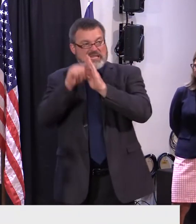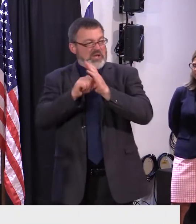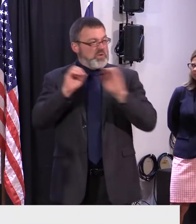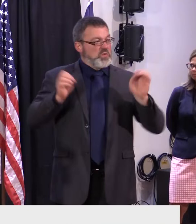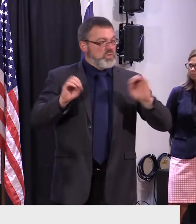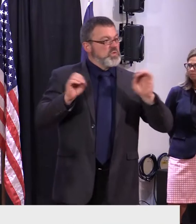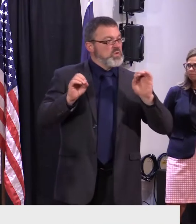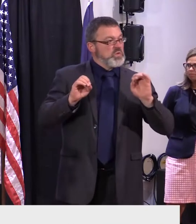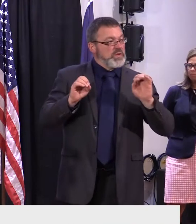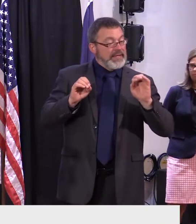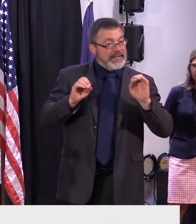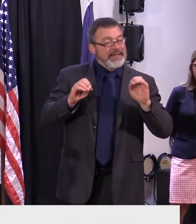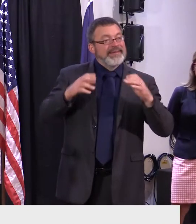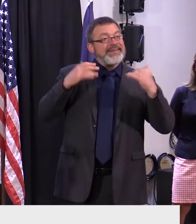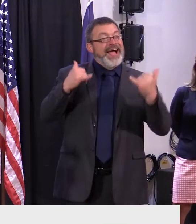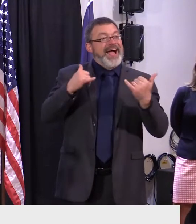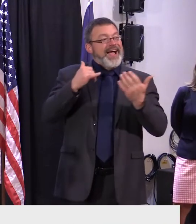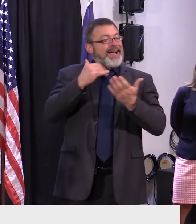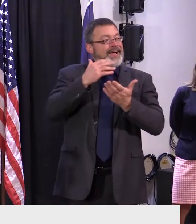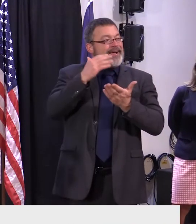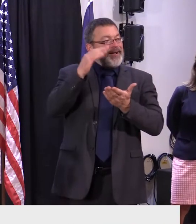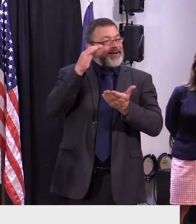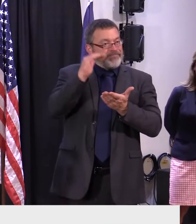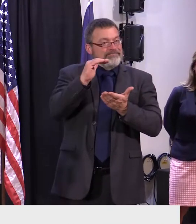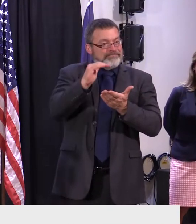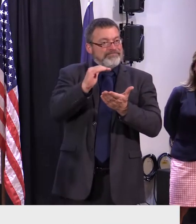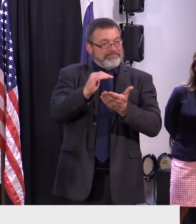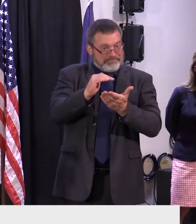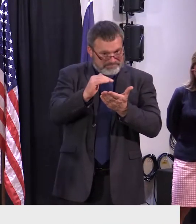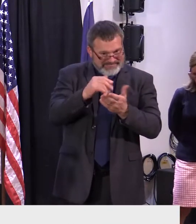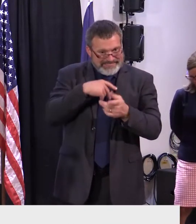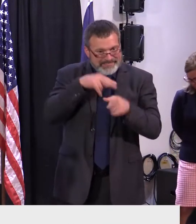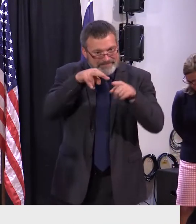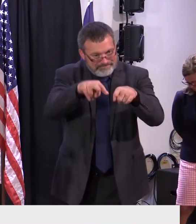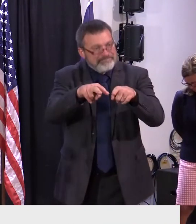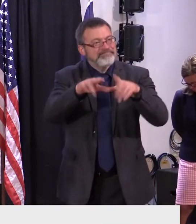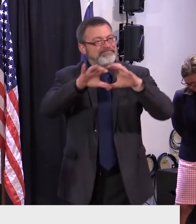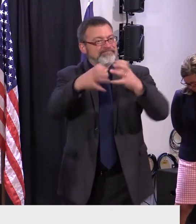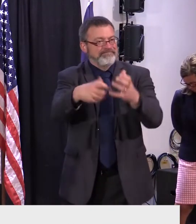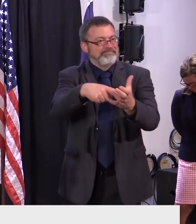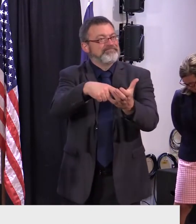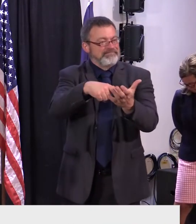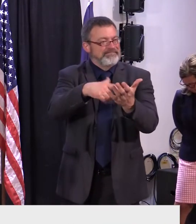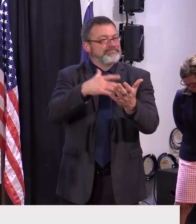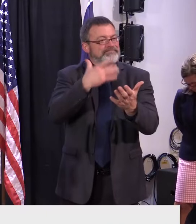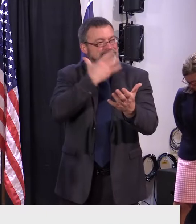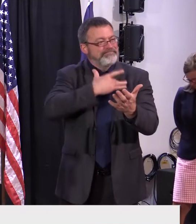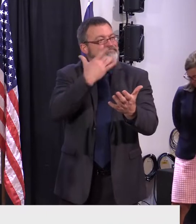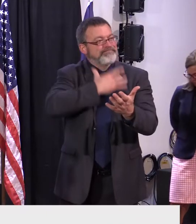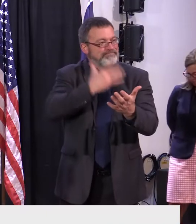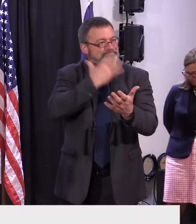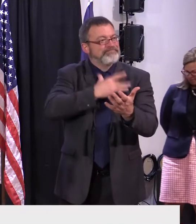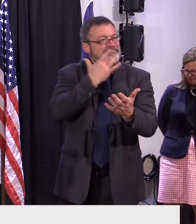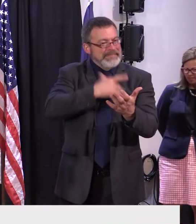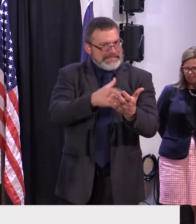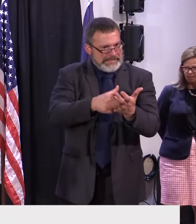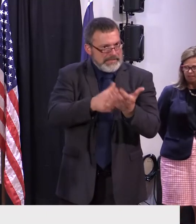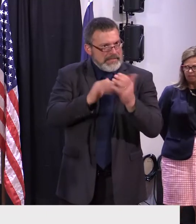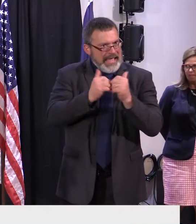to help the most vulnerable get through the winter. And folks that have been able to use this assistance,